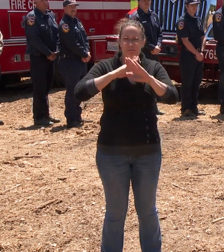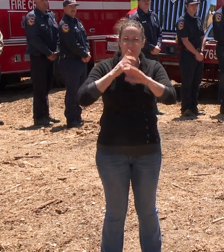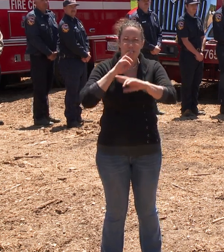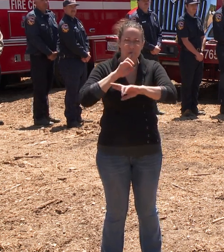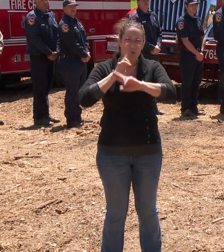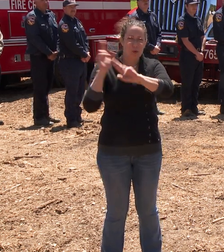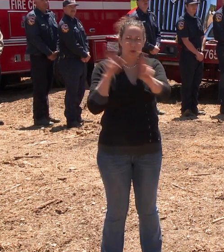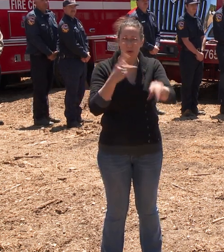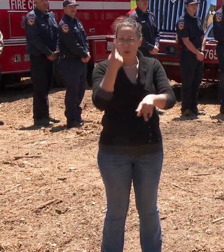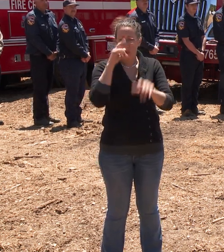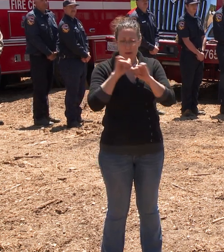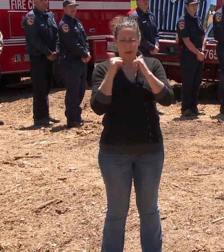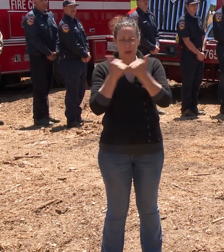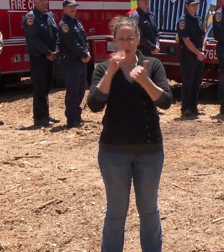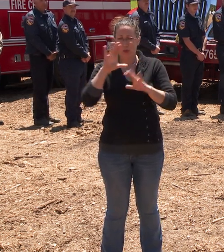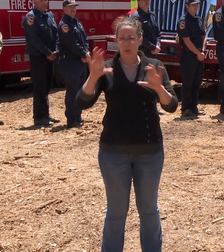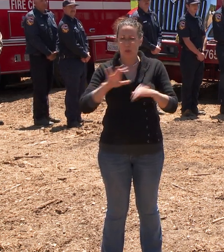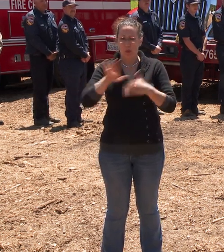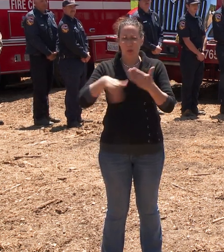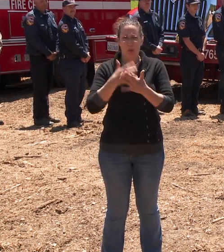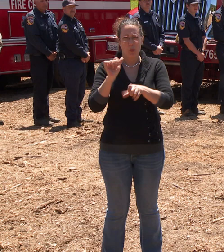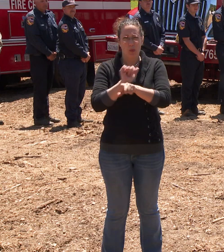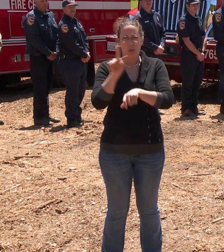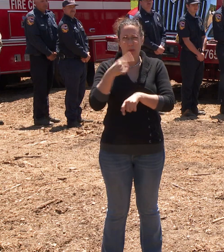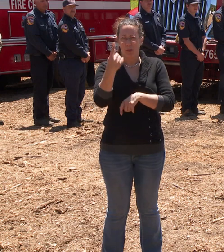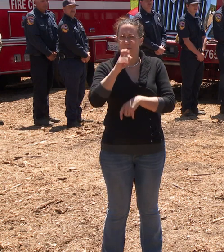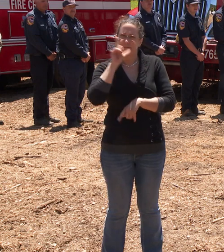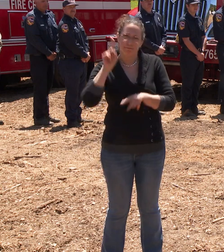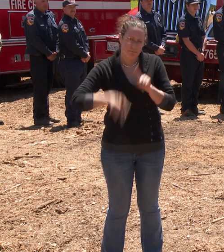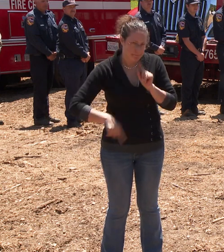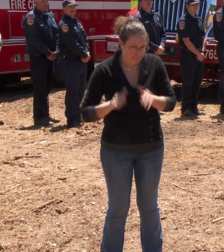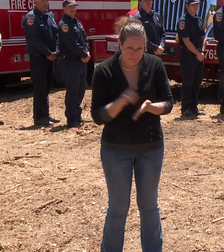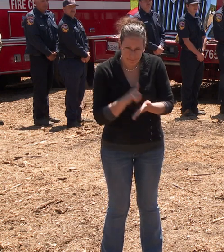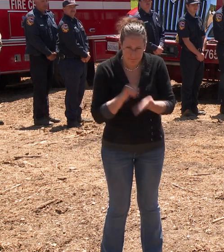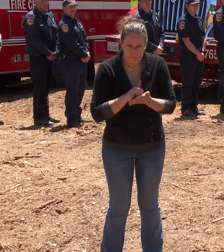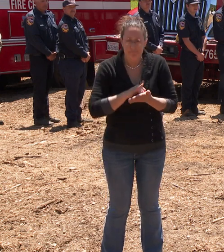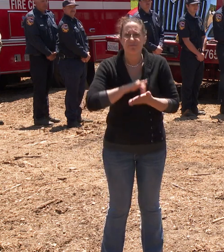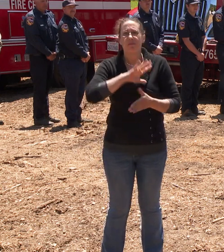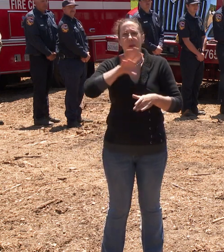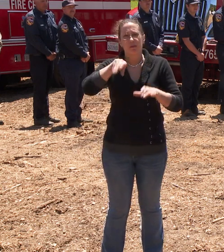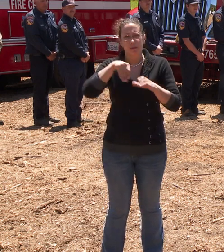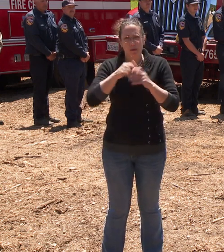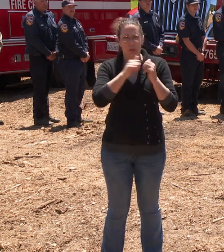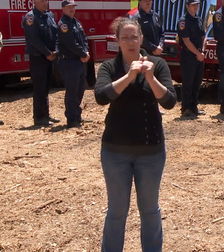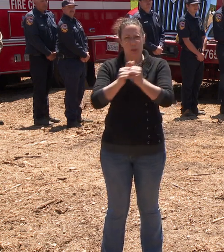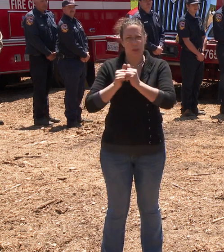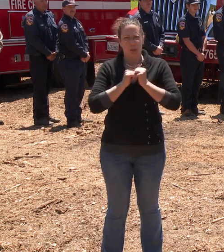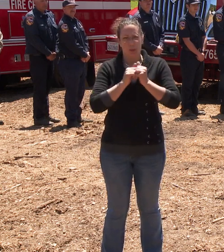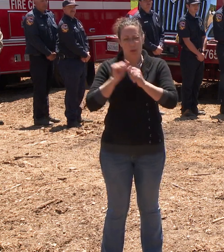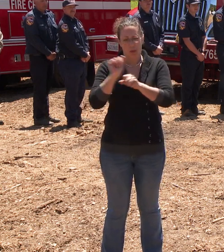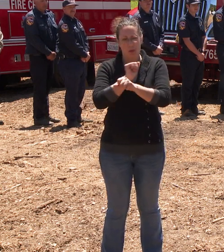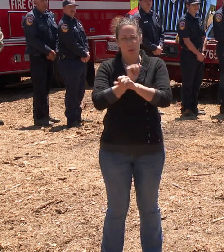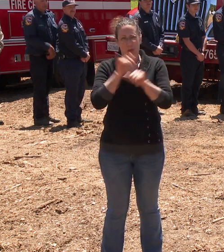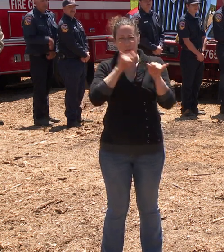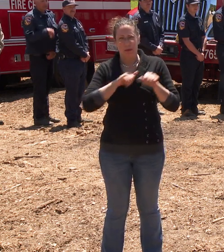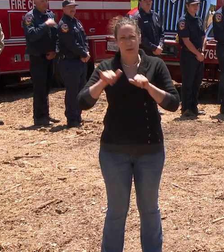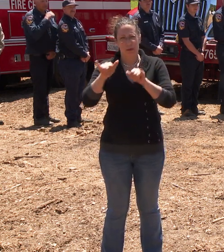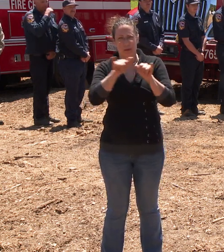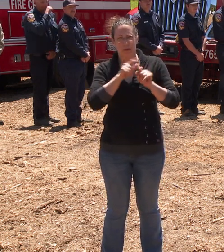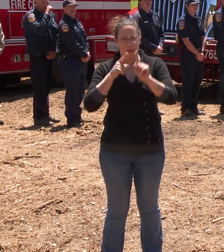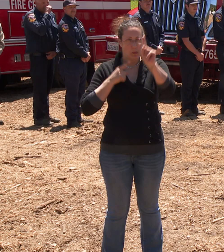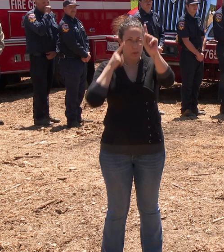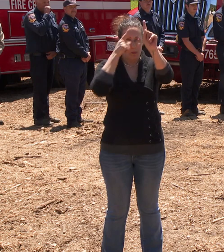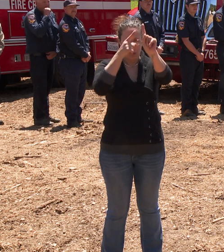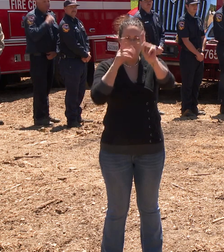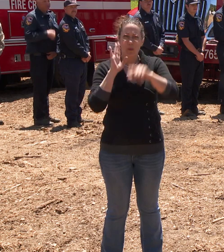agency can do this alone. We're all in it together, and we are all working toward common goals. You hear